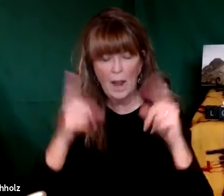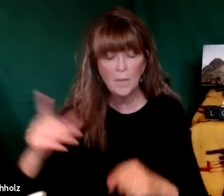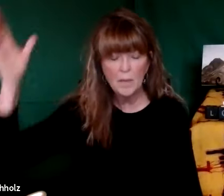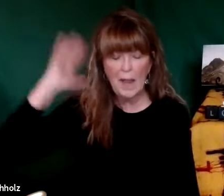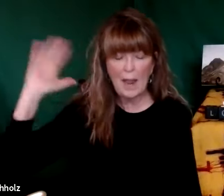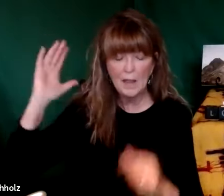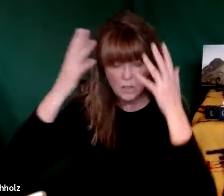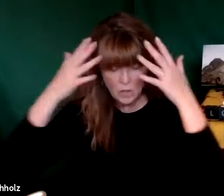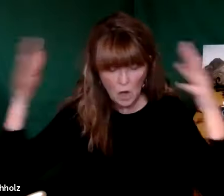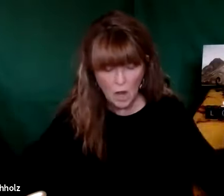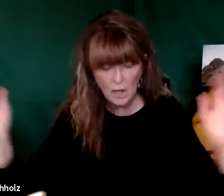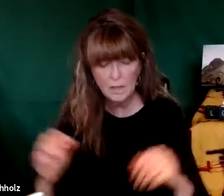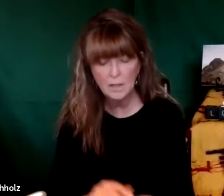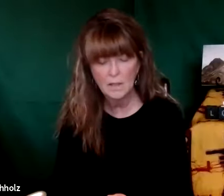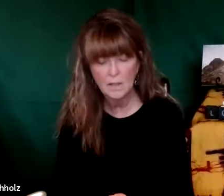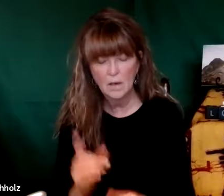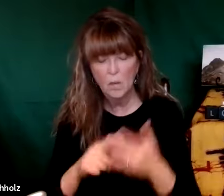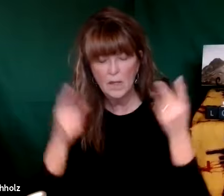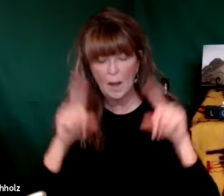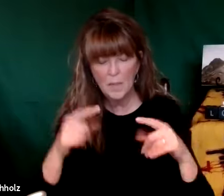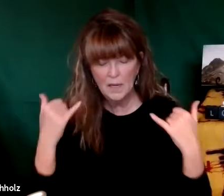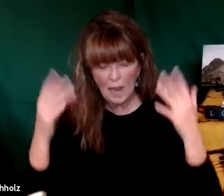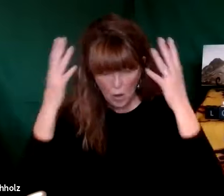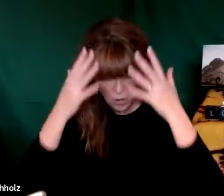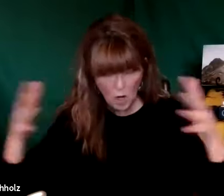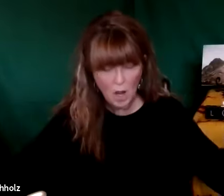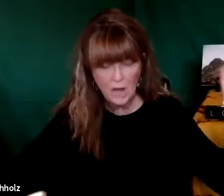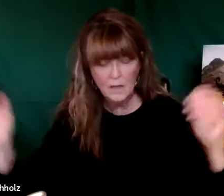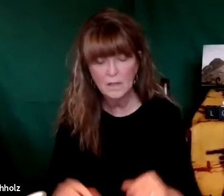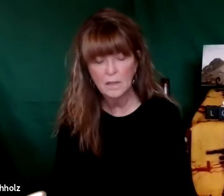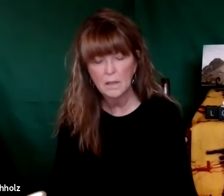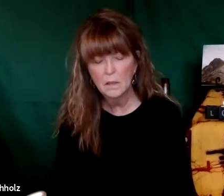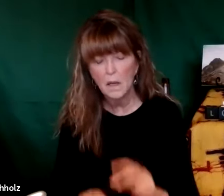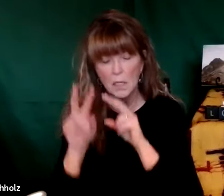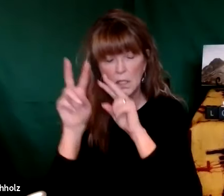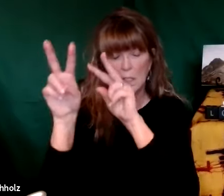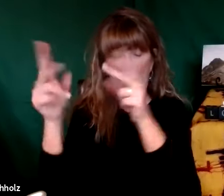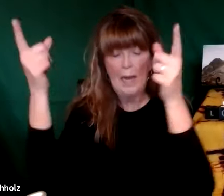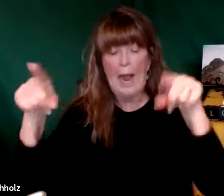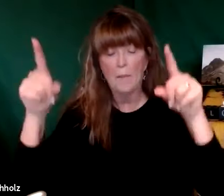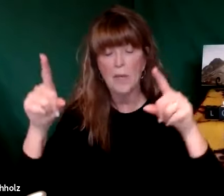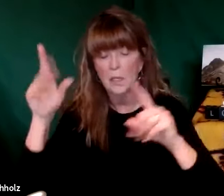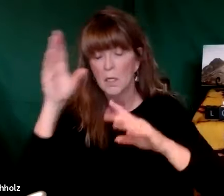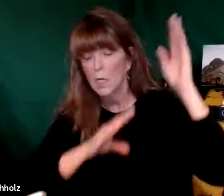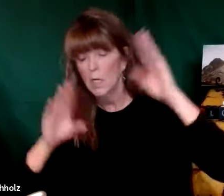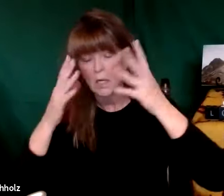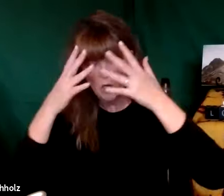put your ruminations aside forget the past forget what's happening around you in this moment